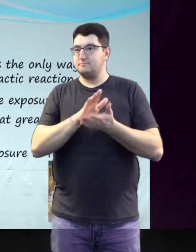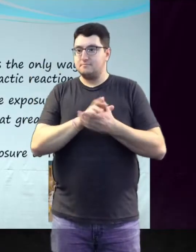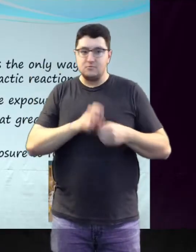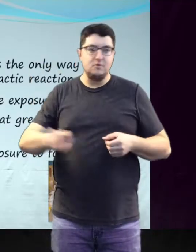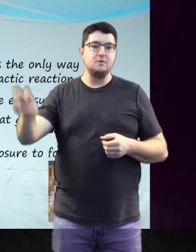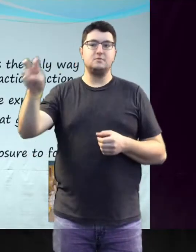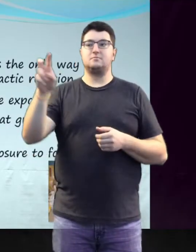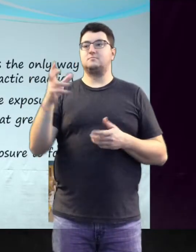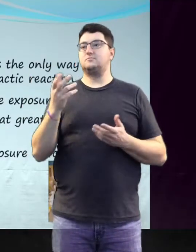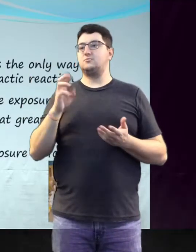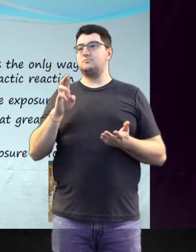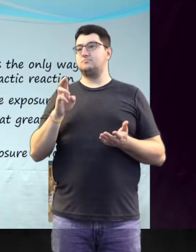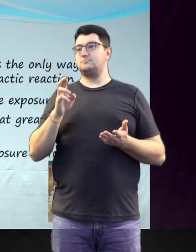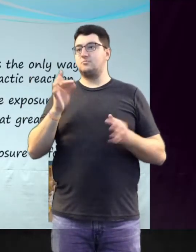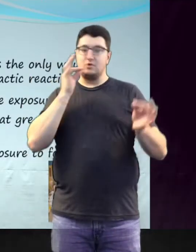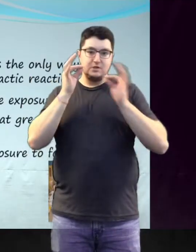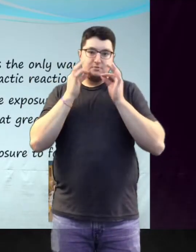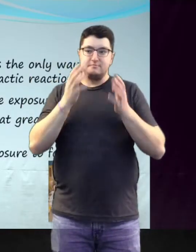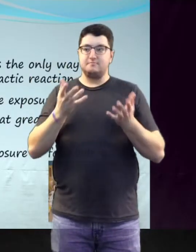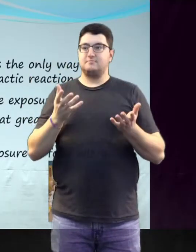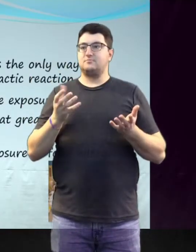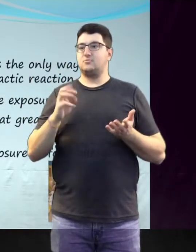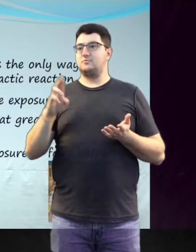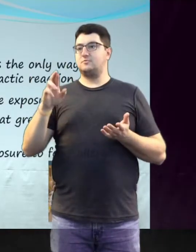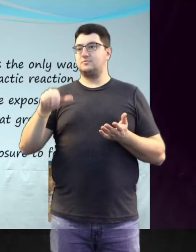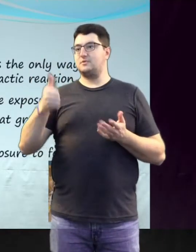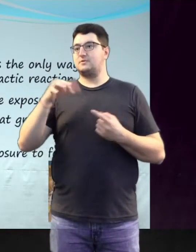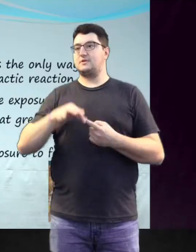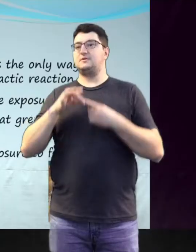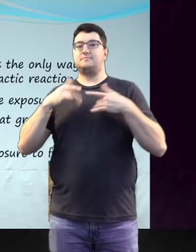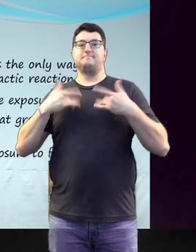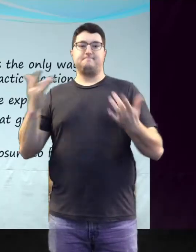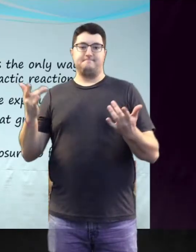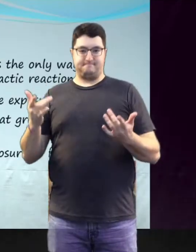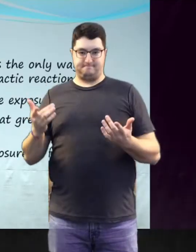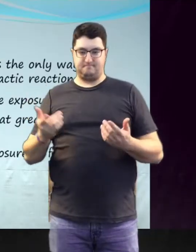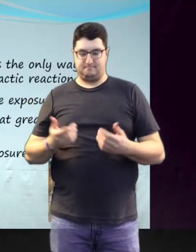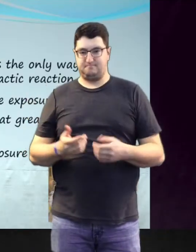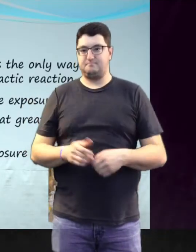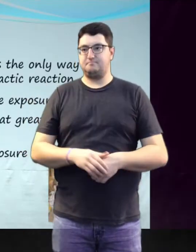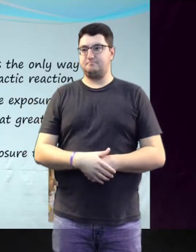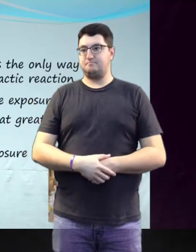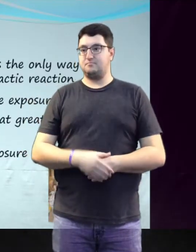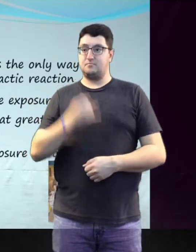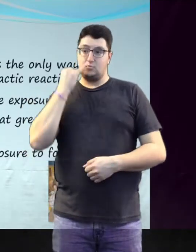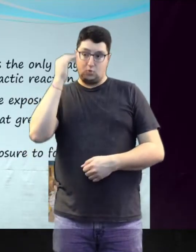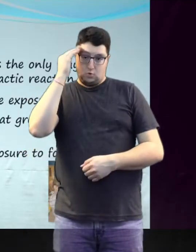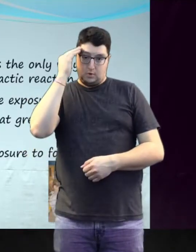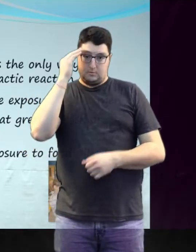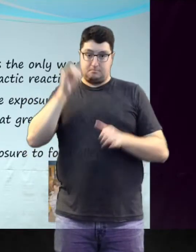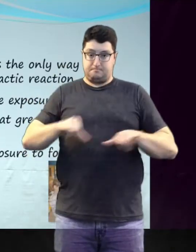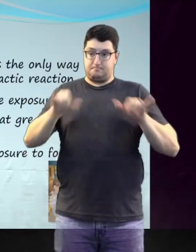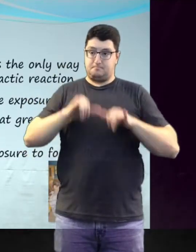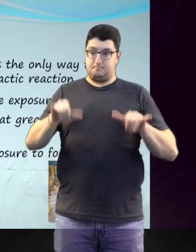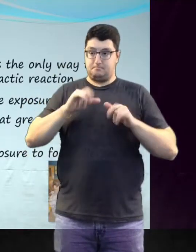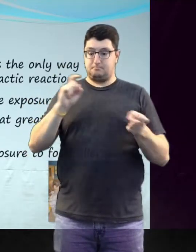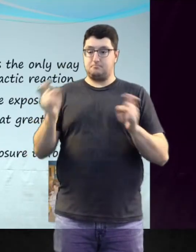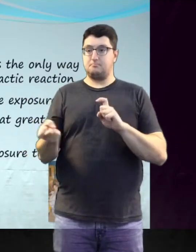such as field trips, parties, and other special events. Precautions should be taken when changes in routine